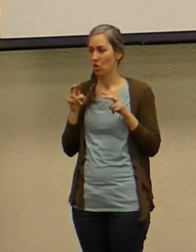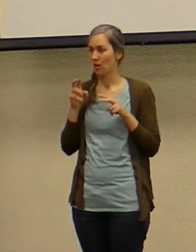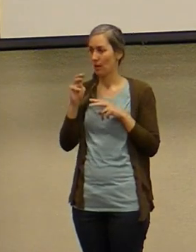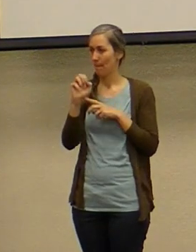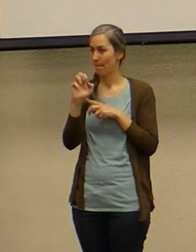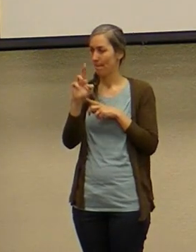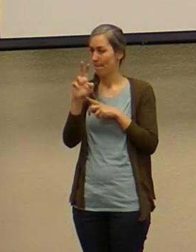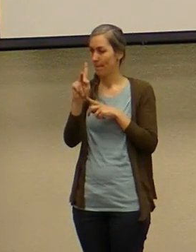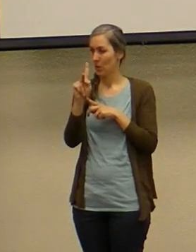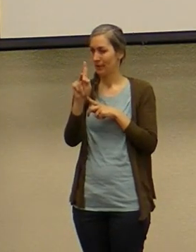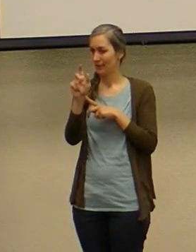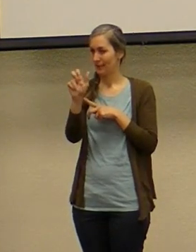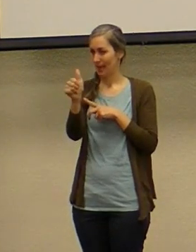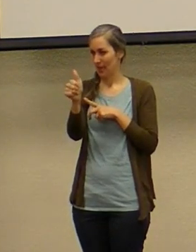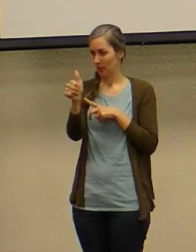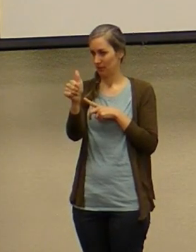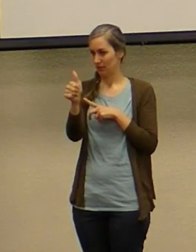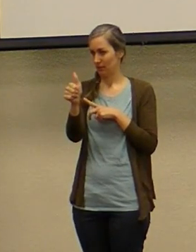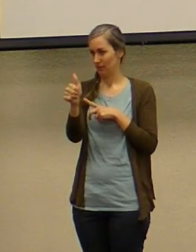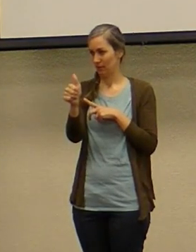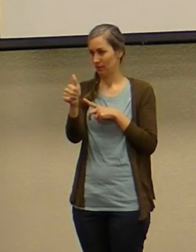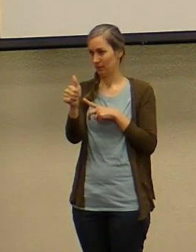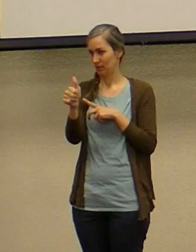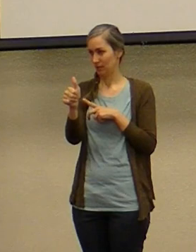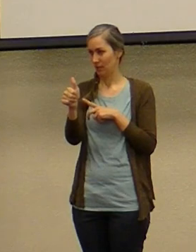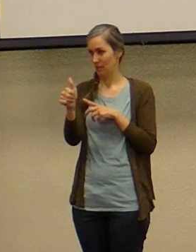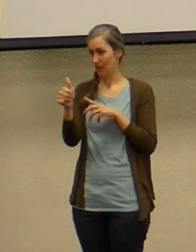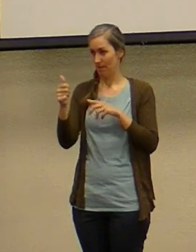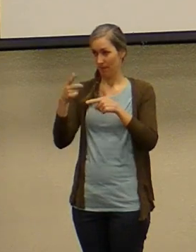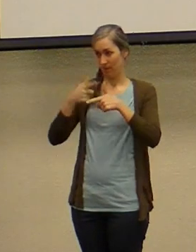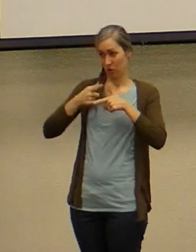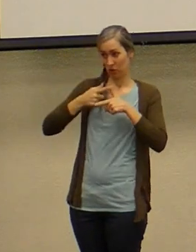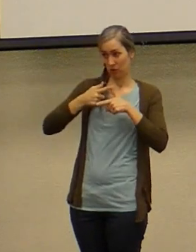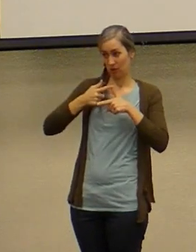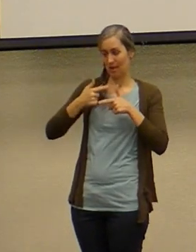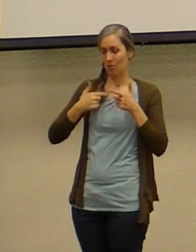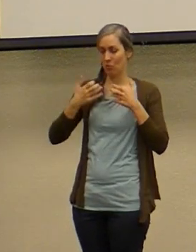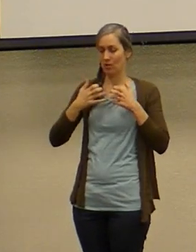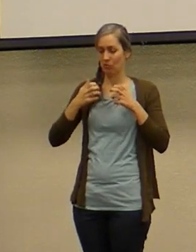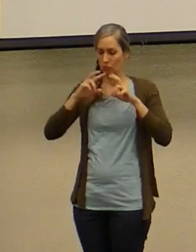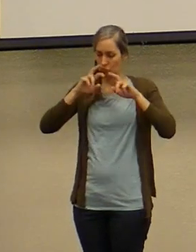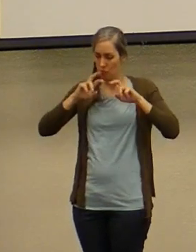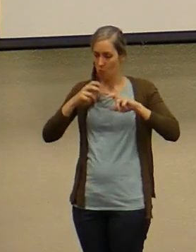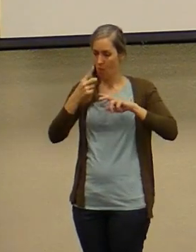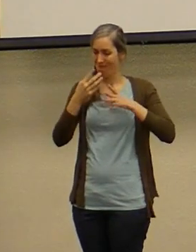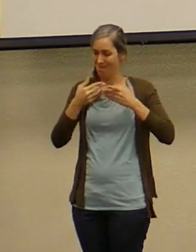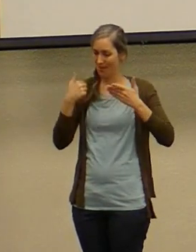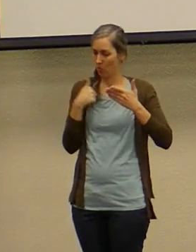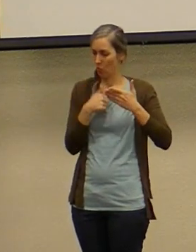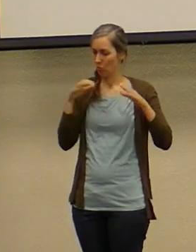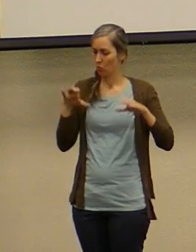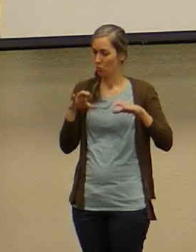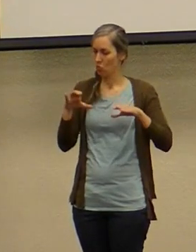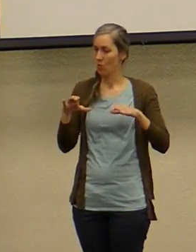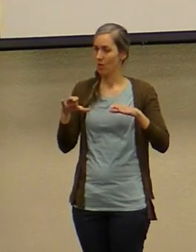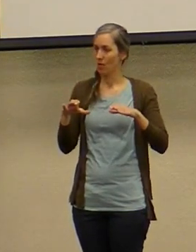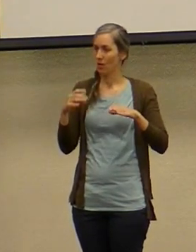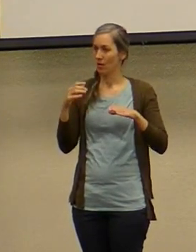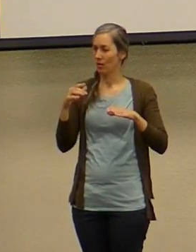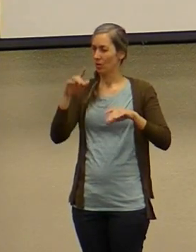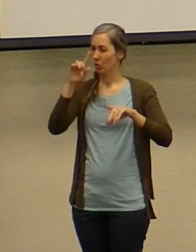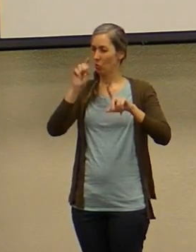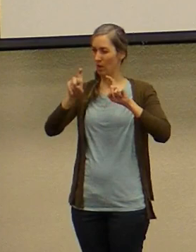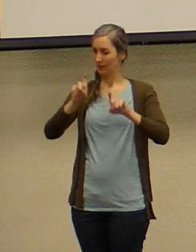Mark chapter 10 we'll be there in just a second in the meantime I want to explore one of the things that we do often we take those questions those